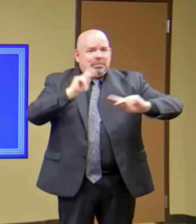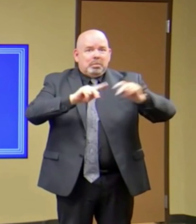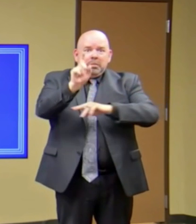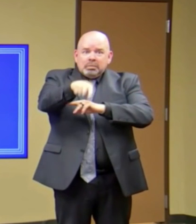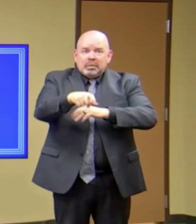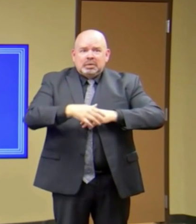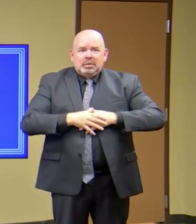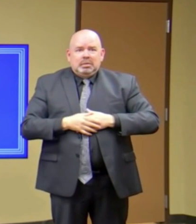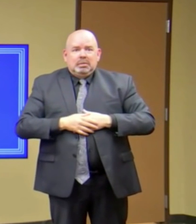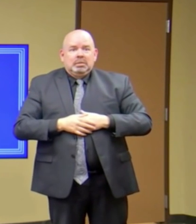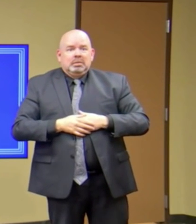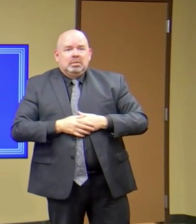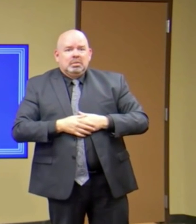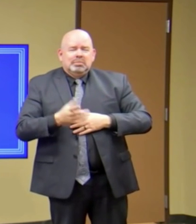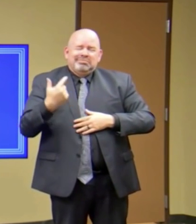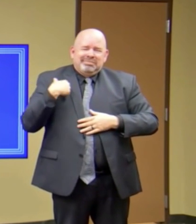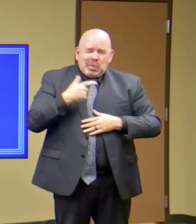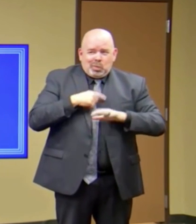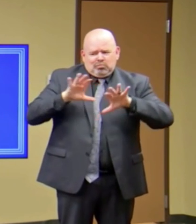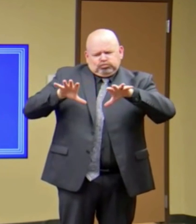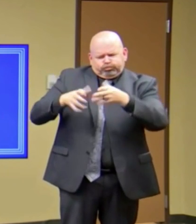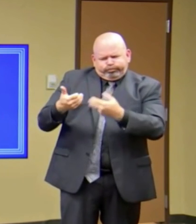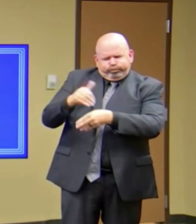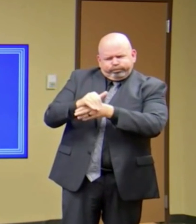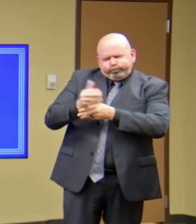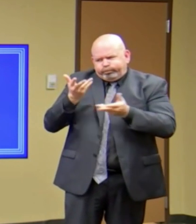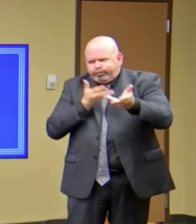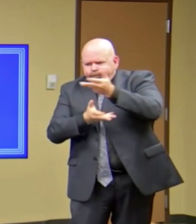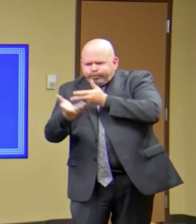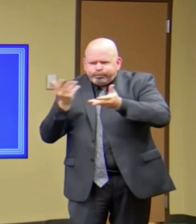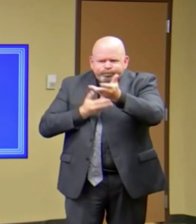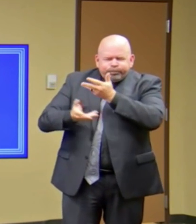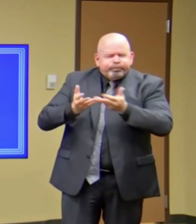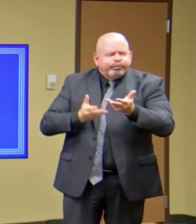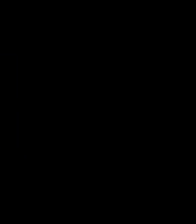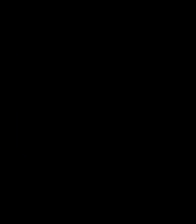seems like every day anyway, we announce more deaths at these nursing homes.